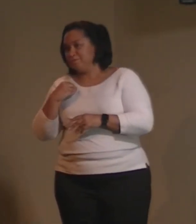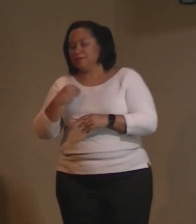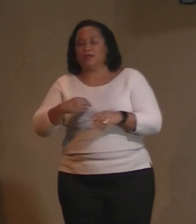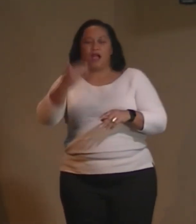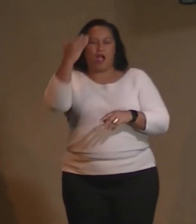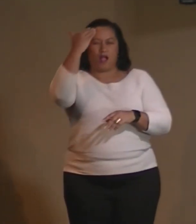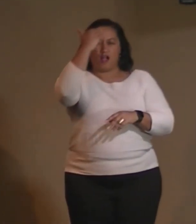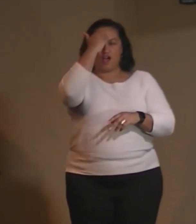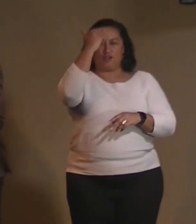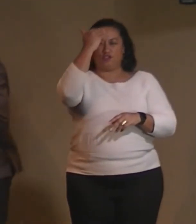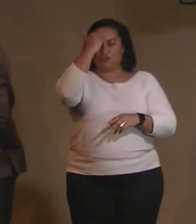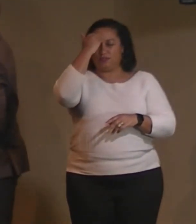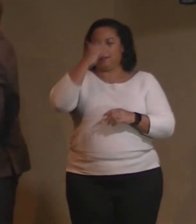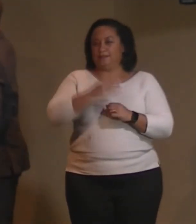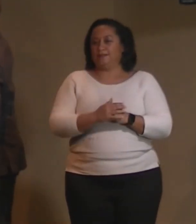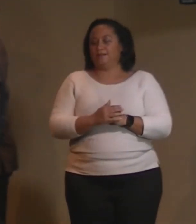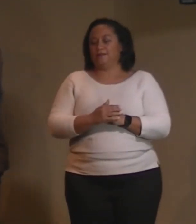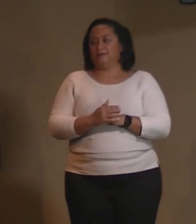Consciously.